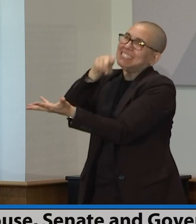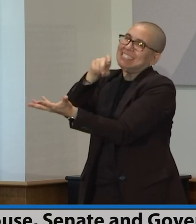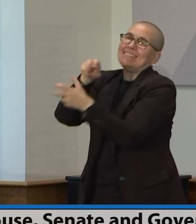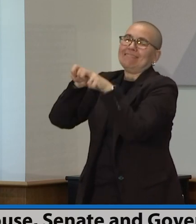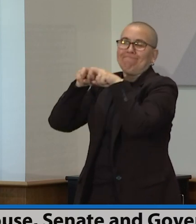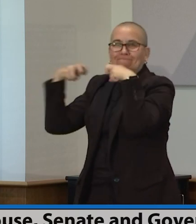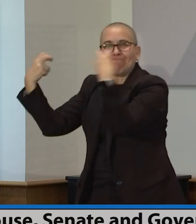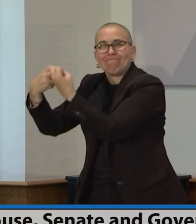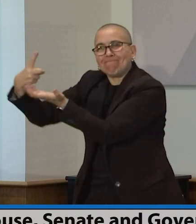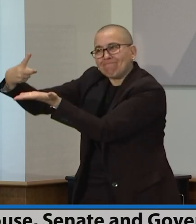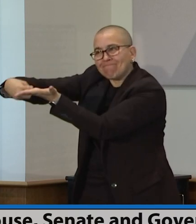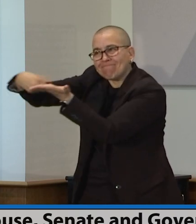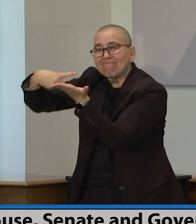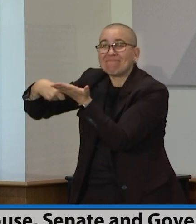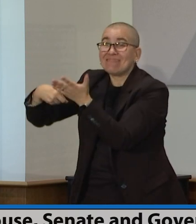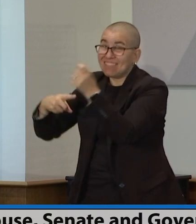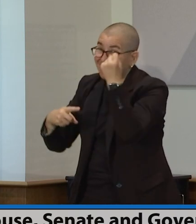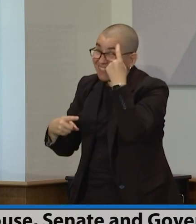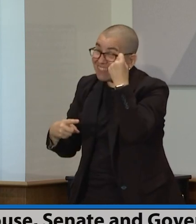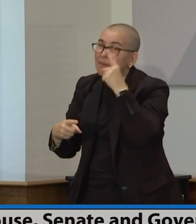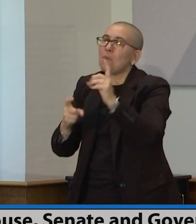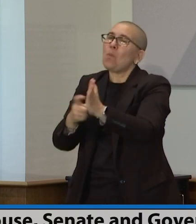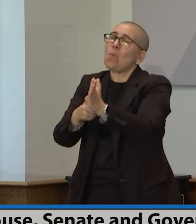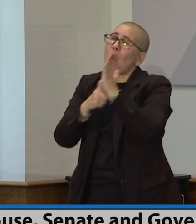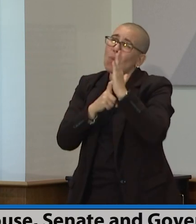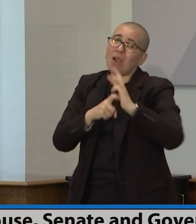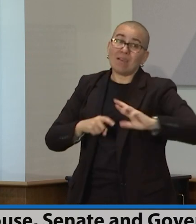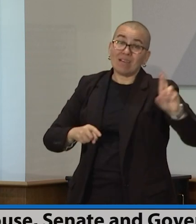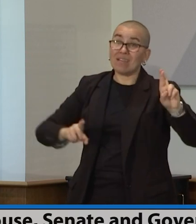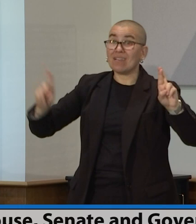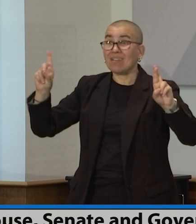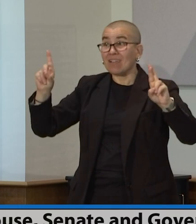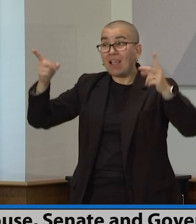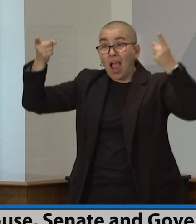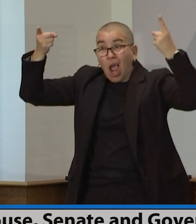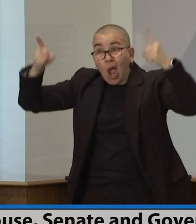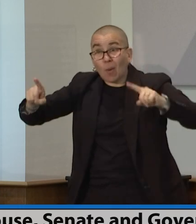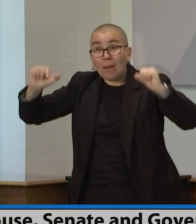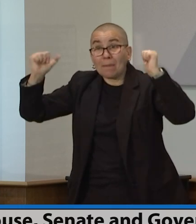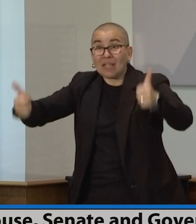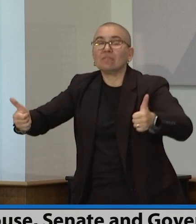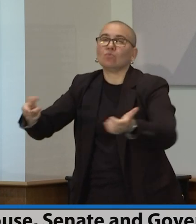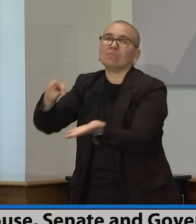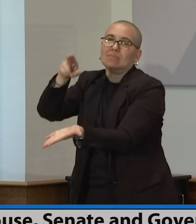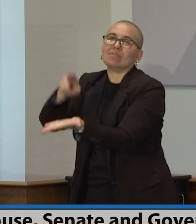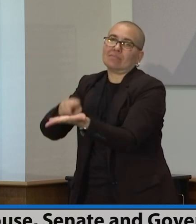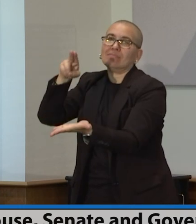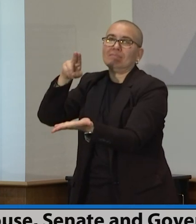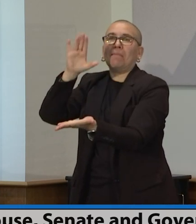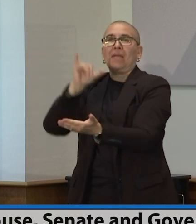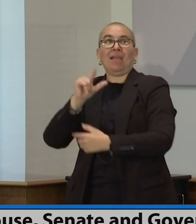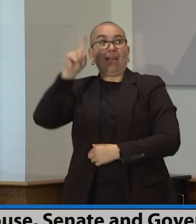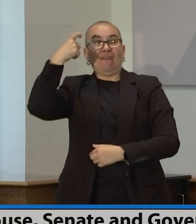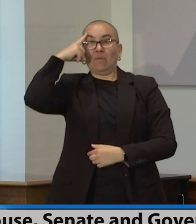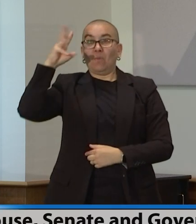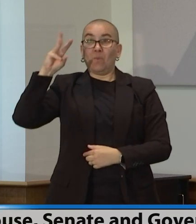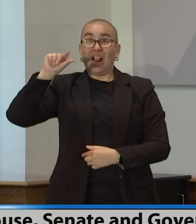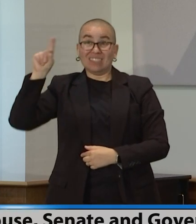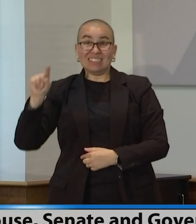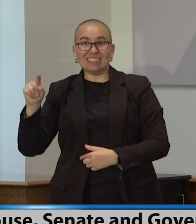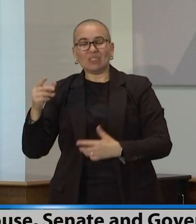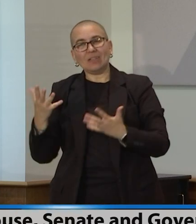and be signed into law by a Democratic governor that serves all of Minnesotans, that enhances the community's trust in the police,